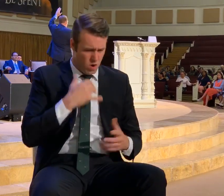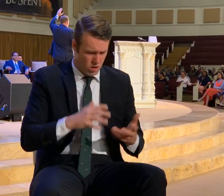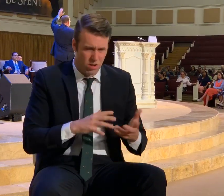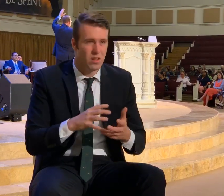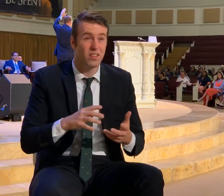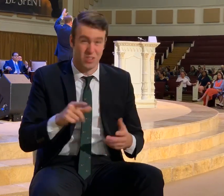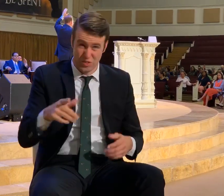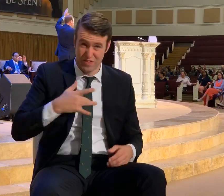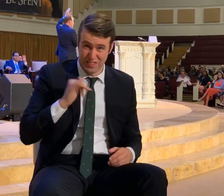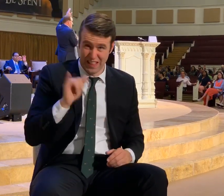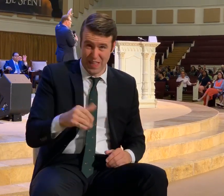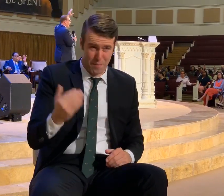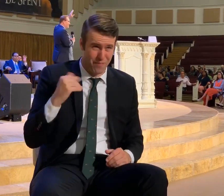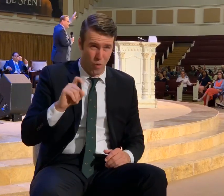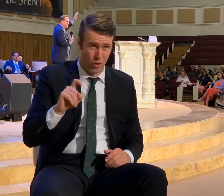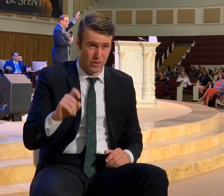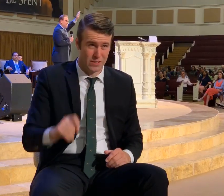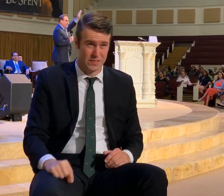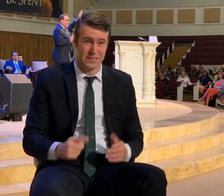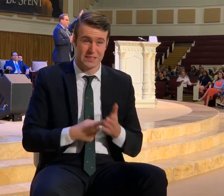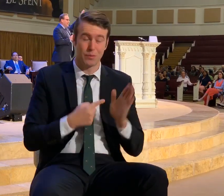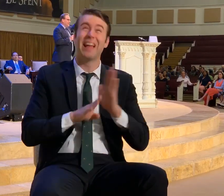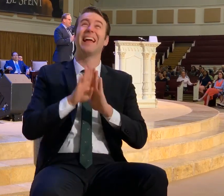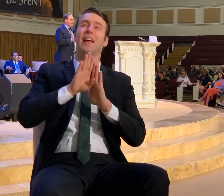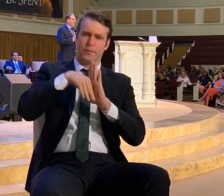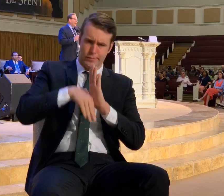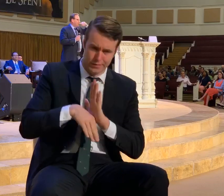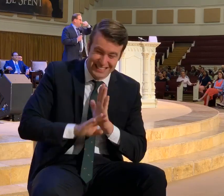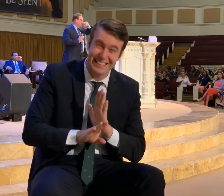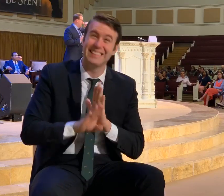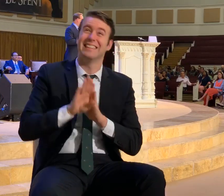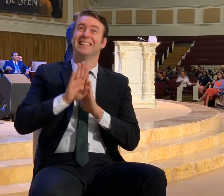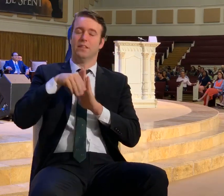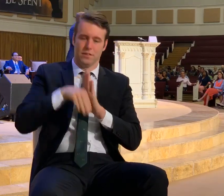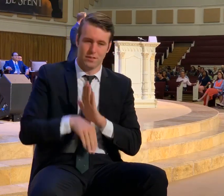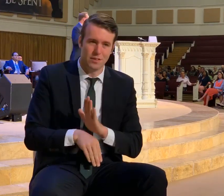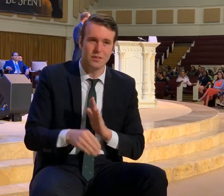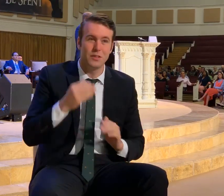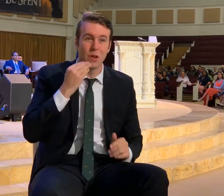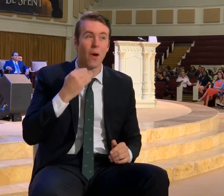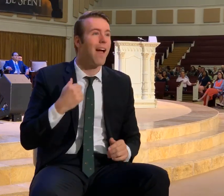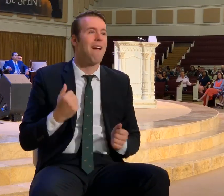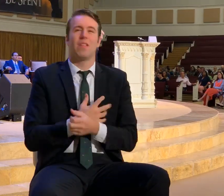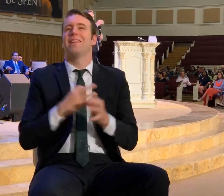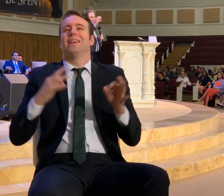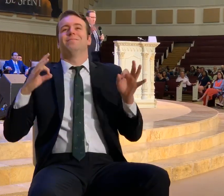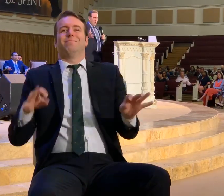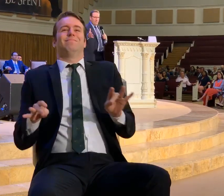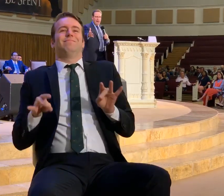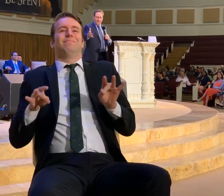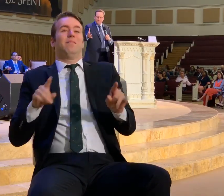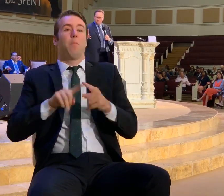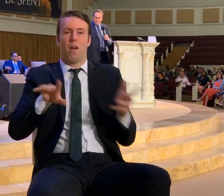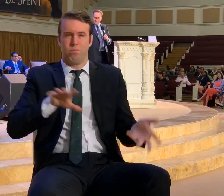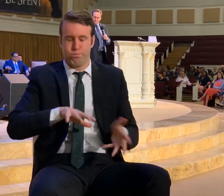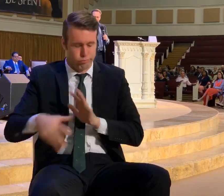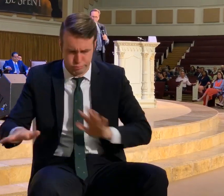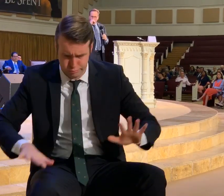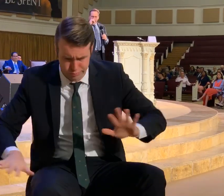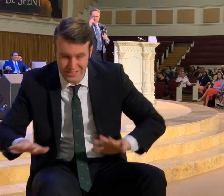anybody ever feel kind of like that with your life? Kind of like the dildo. When you're good, you're really good. When you're bad, you're really bad.